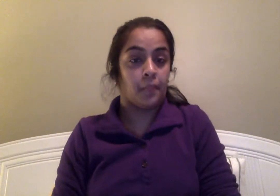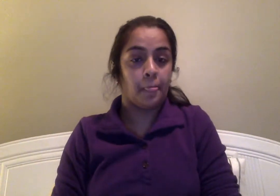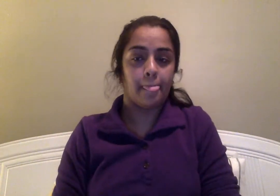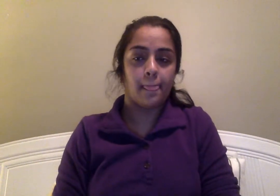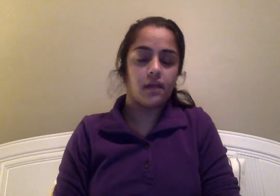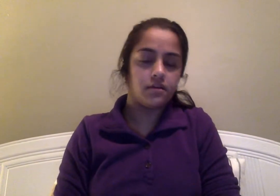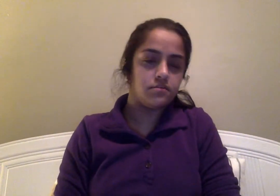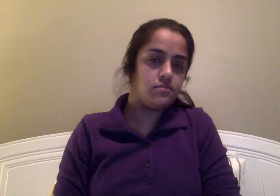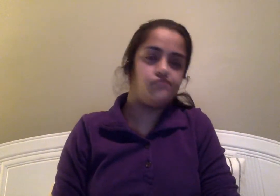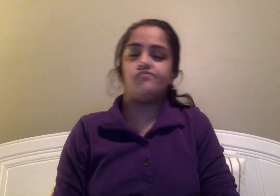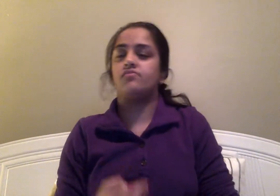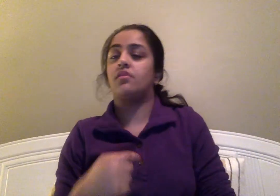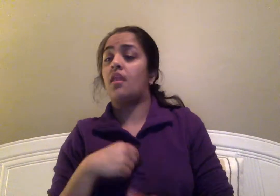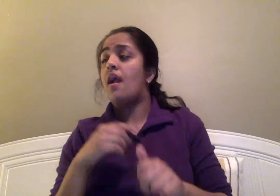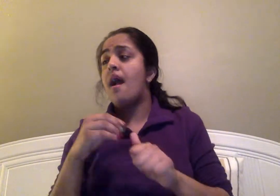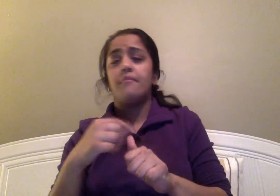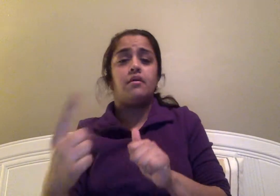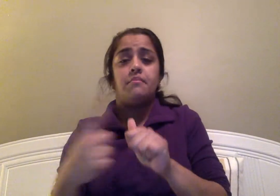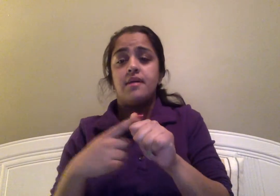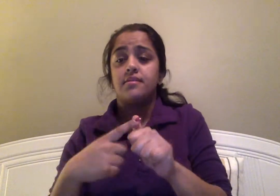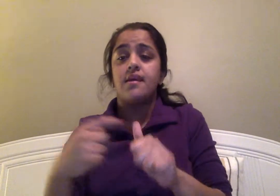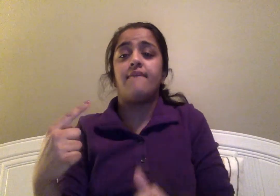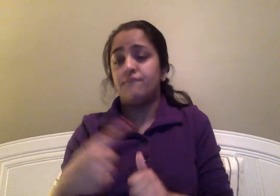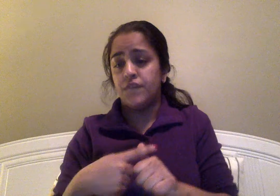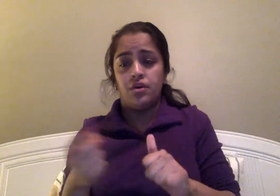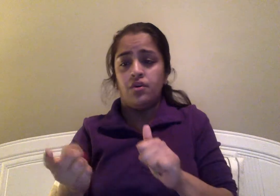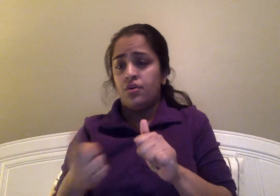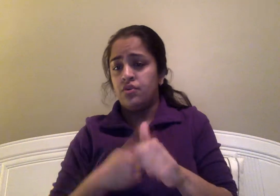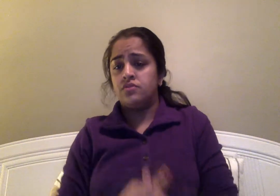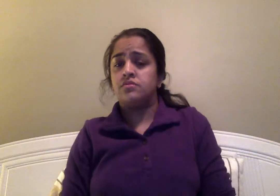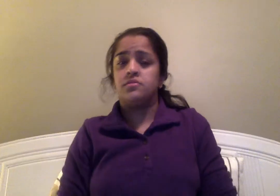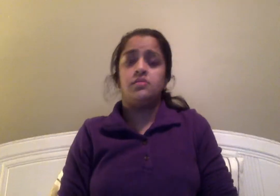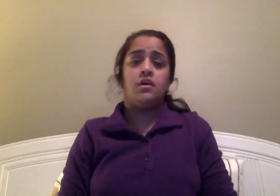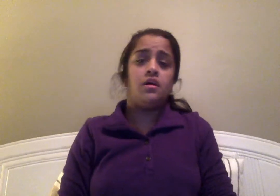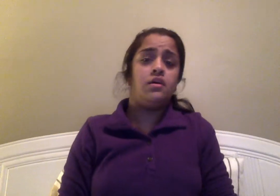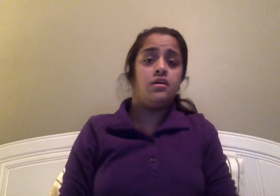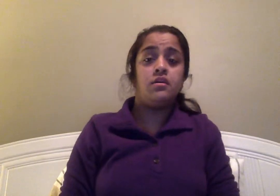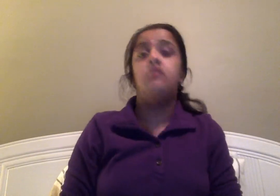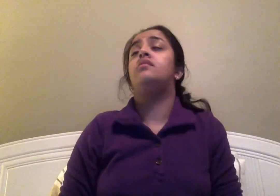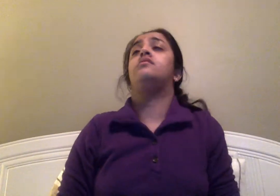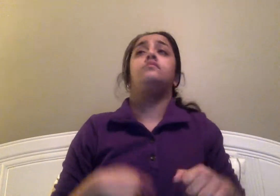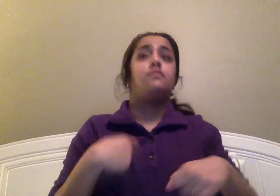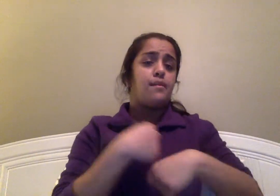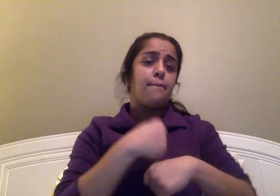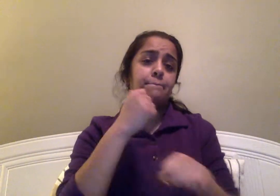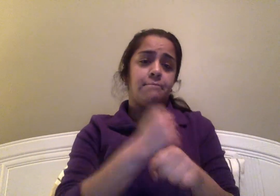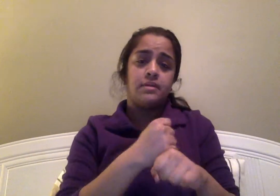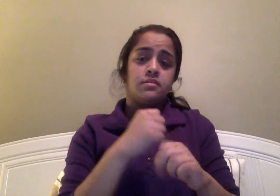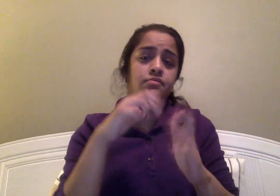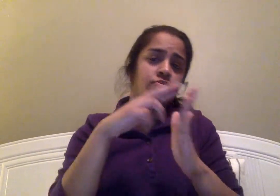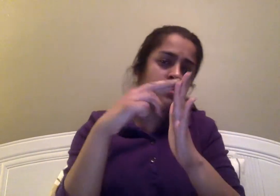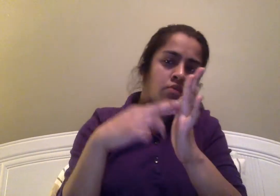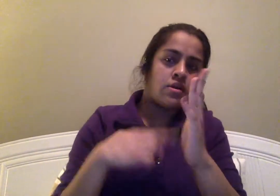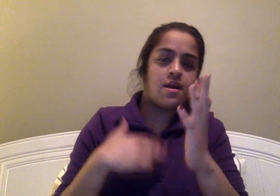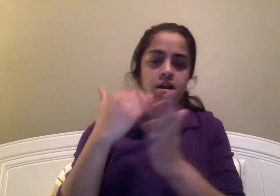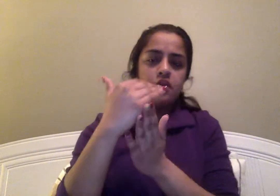I put myself first, and make the rules as I